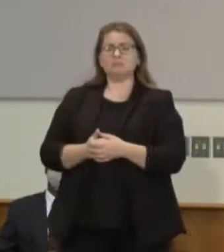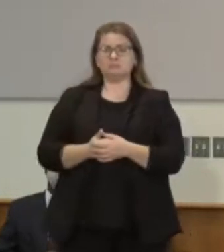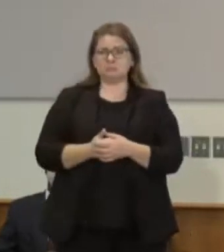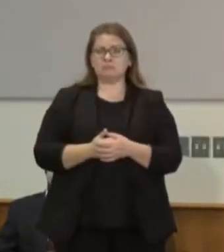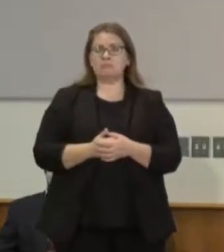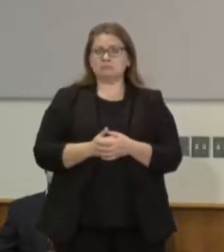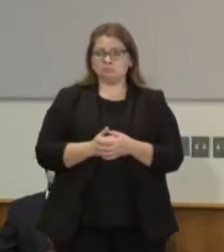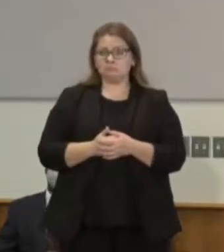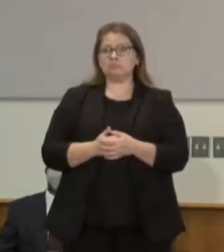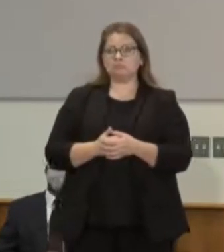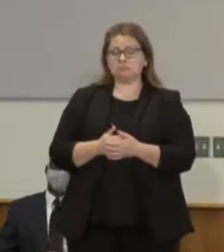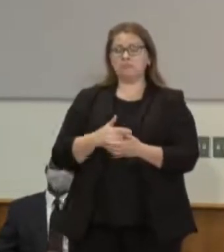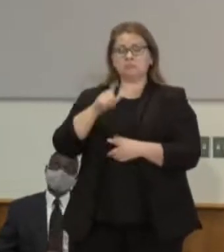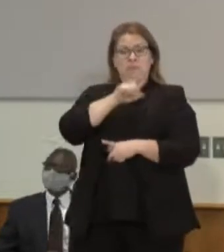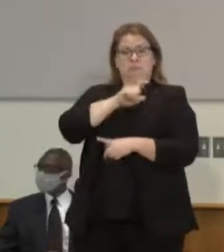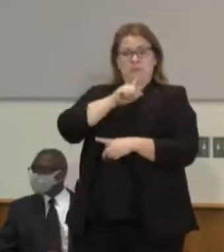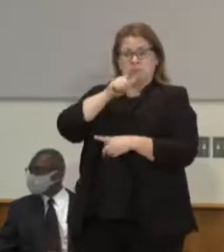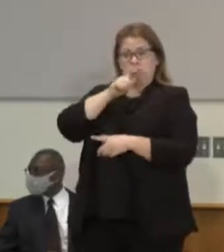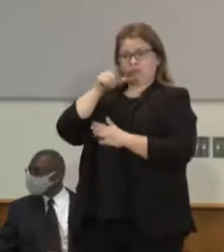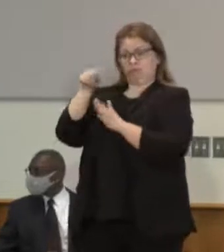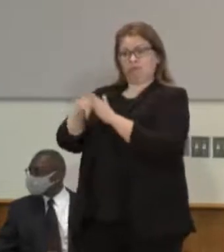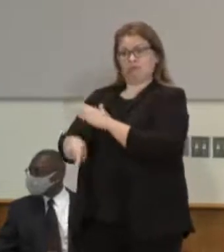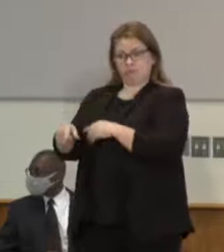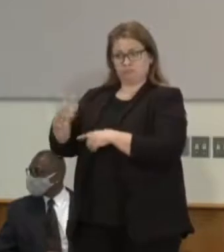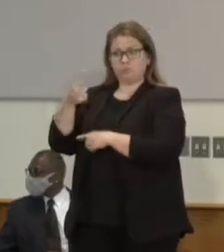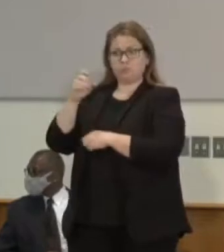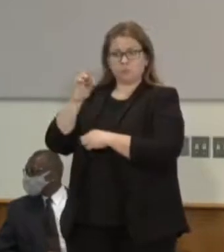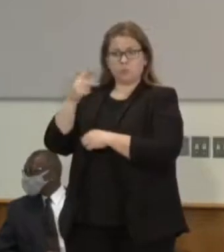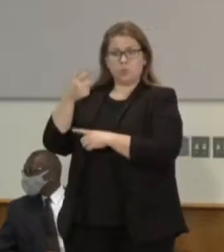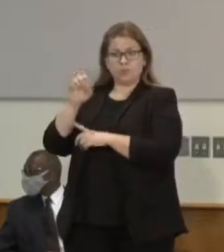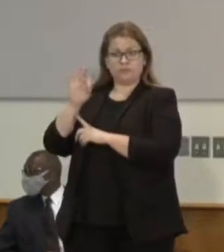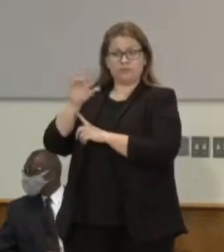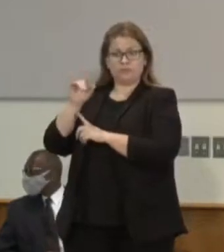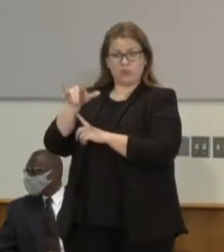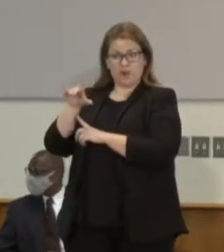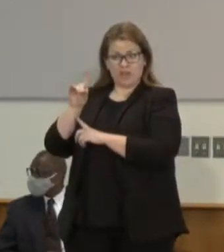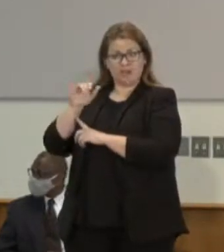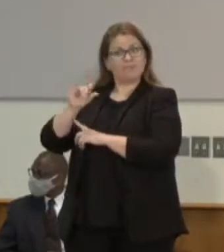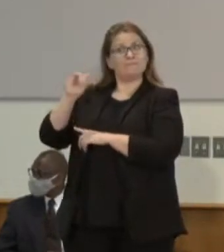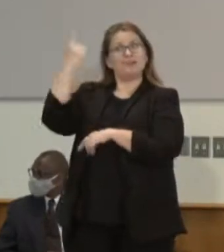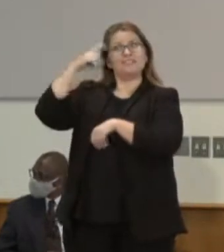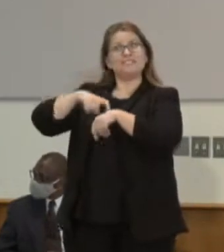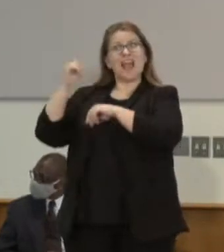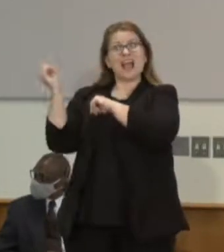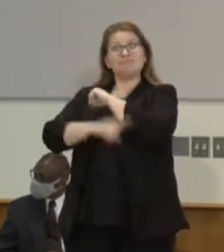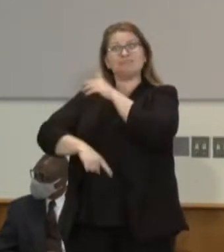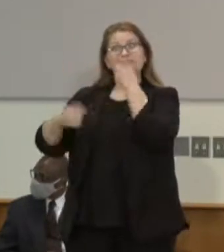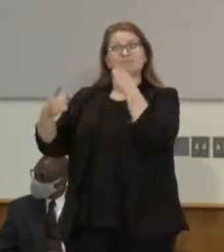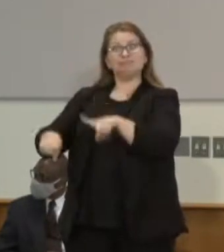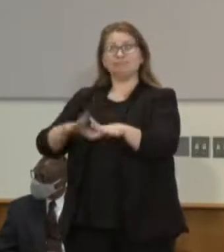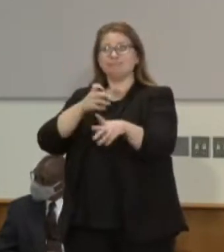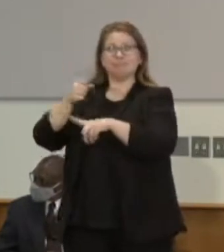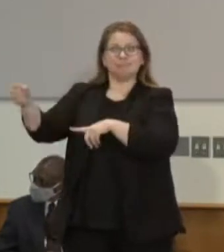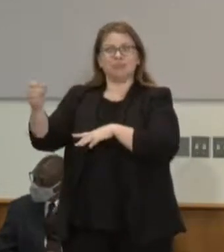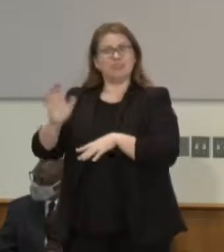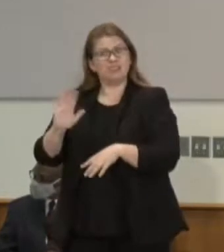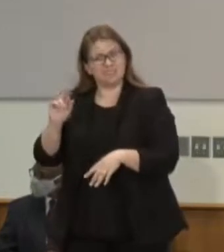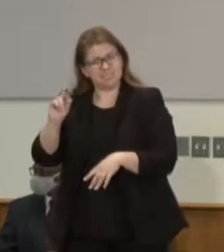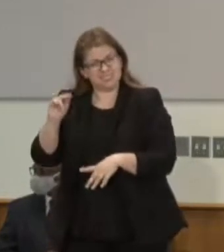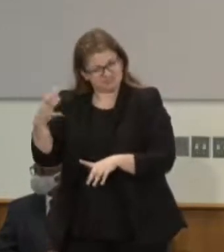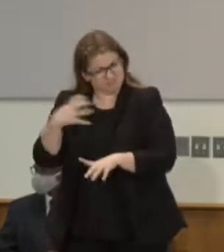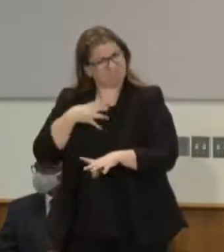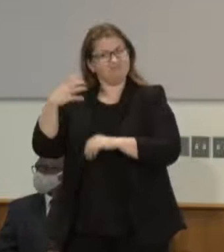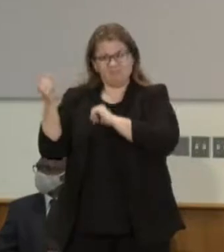wasn't the first it wasn't the second it wasn't the third it wasn't the fourth it wasn't the fifth time in which there had been